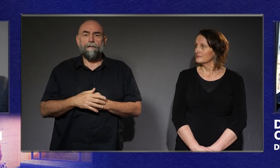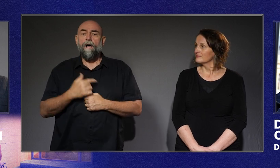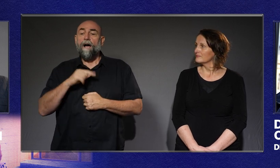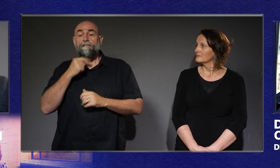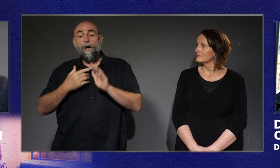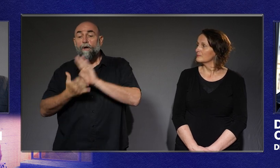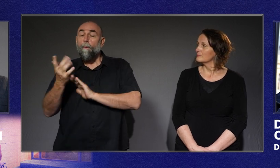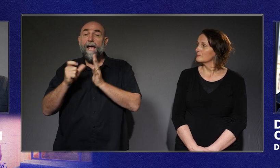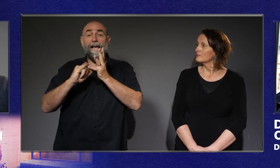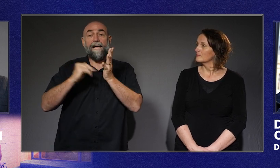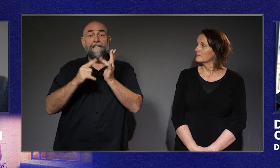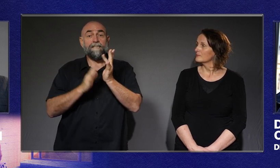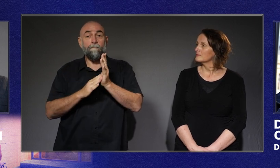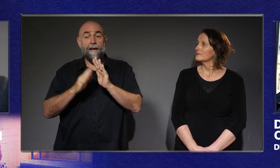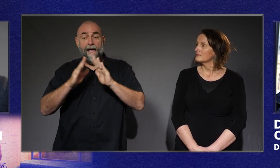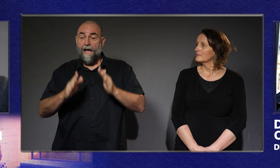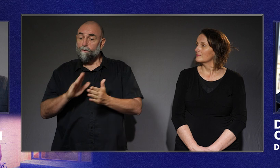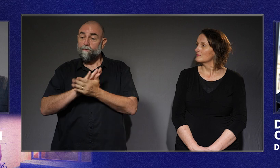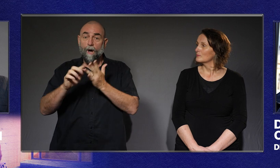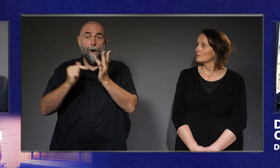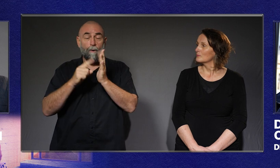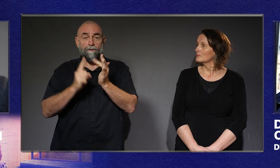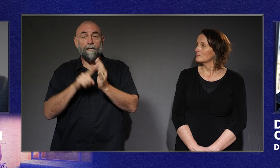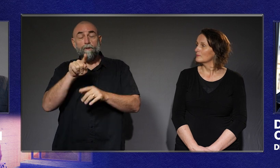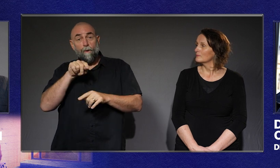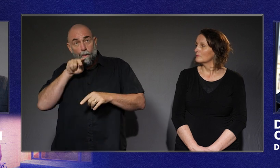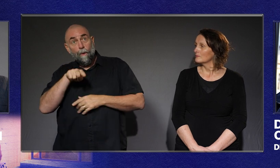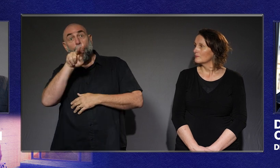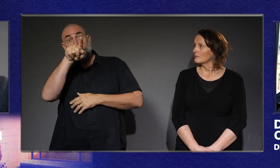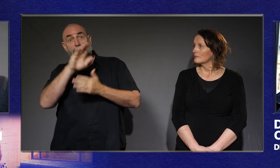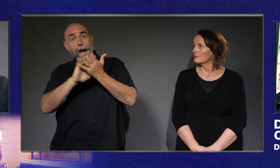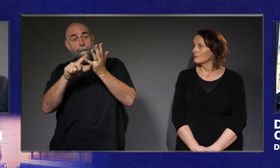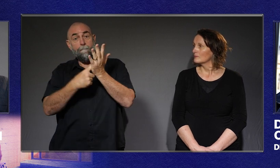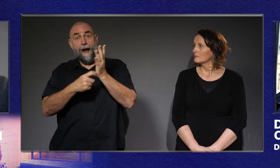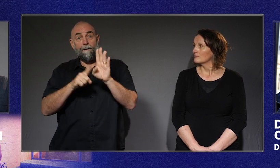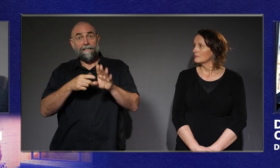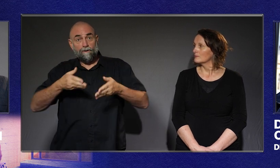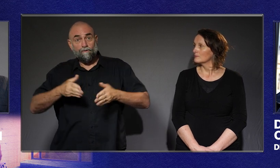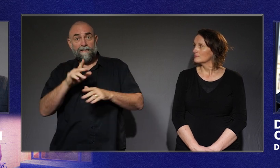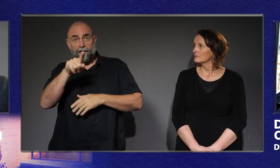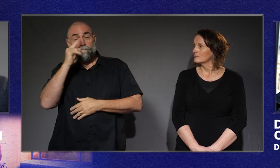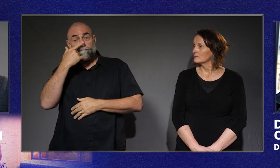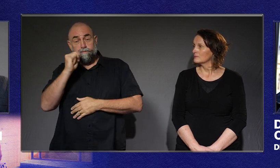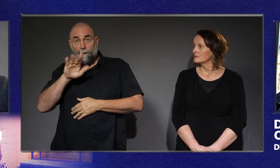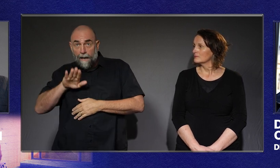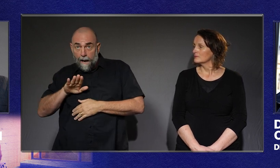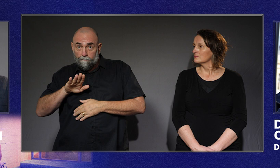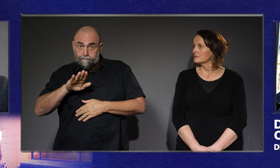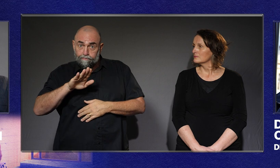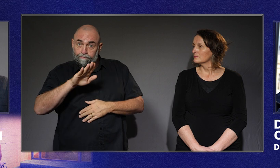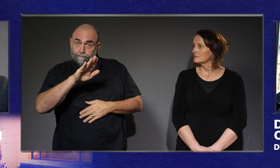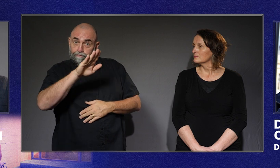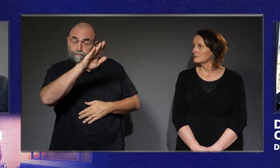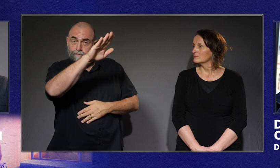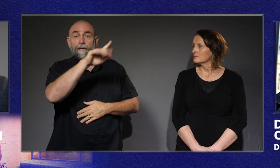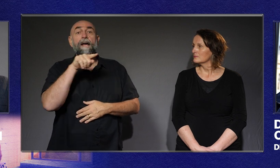Customs House Hotel. Well, as you turn looking up Murray Street, you actually see a fairly steep hill, which has got a